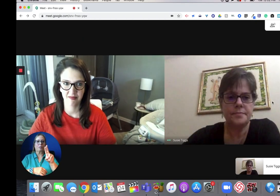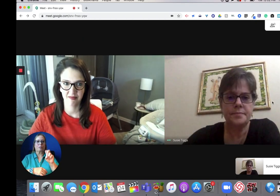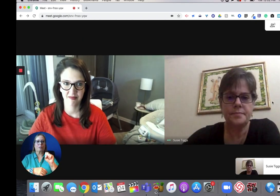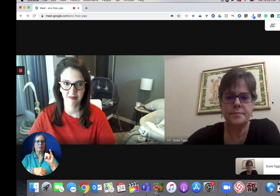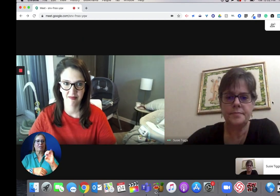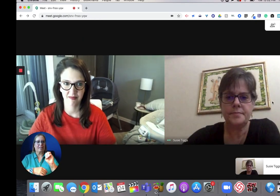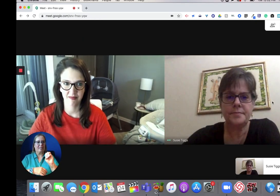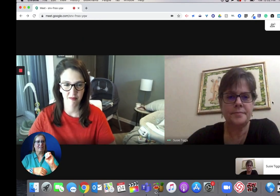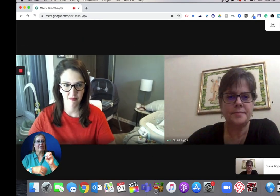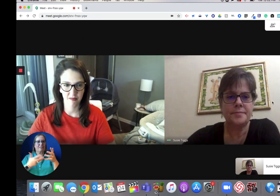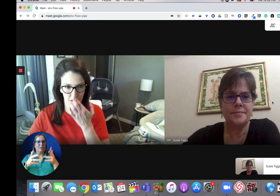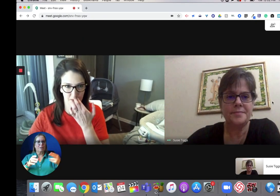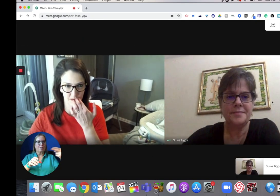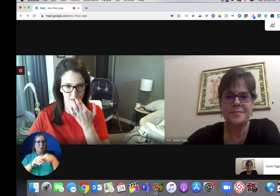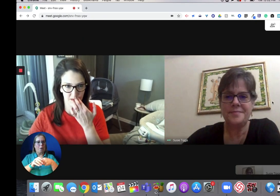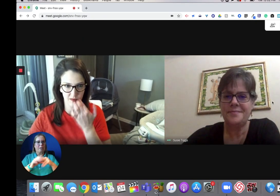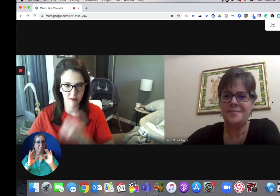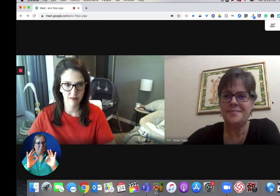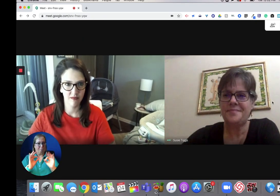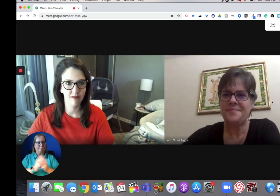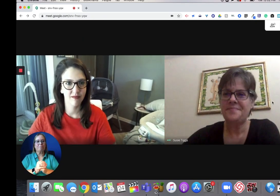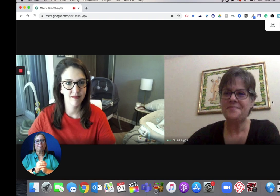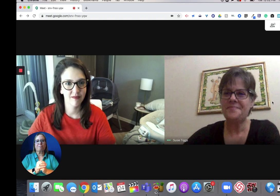And now you can see that Susie has joined the meeting as well.